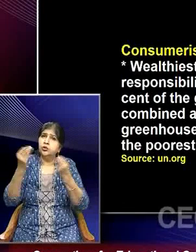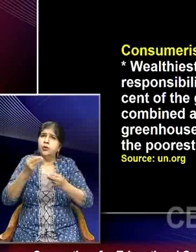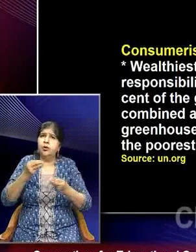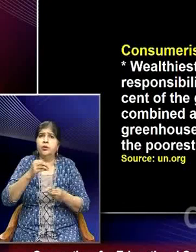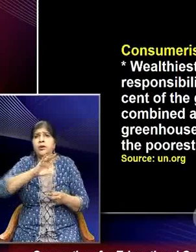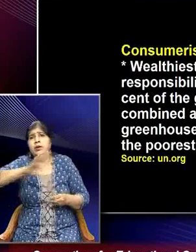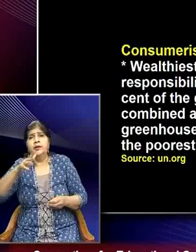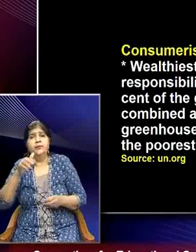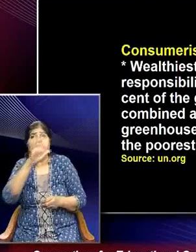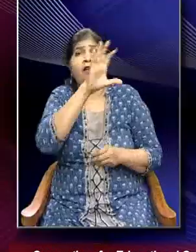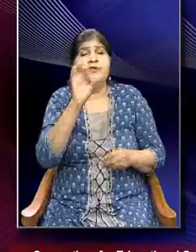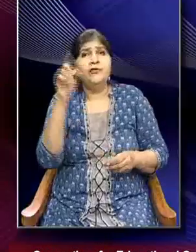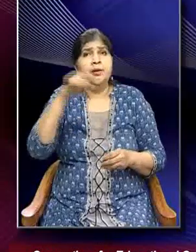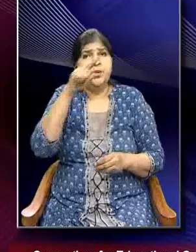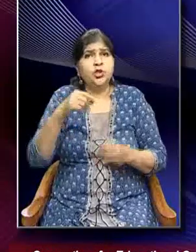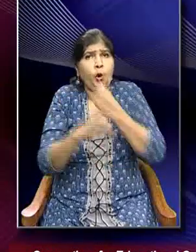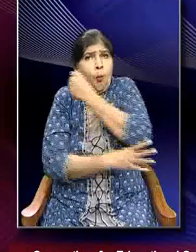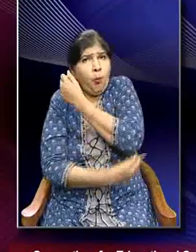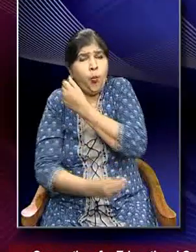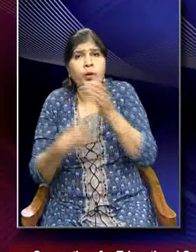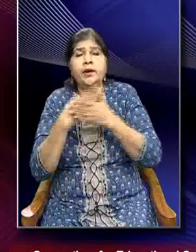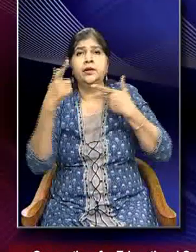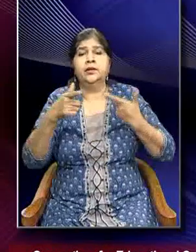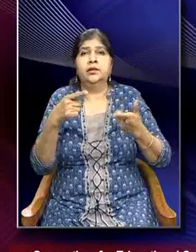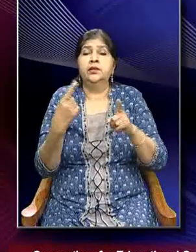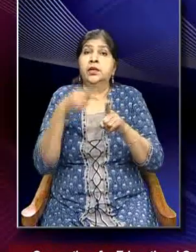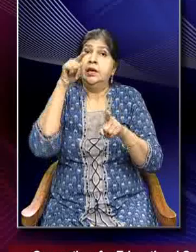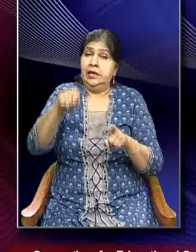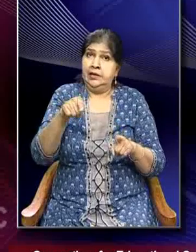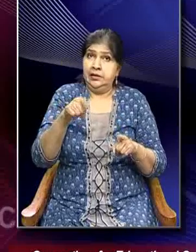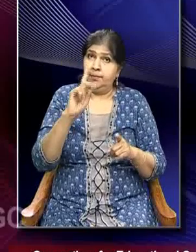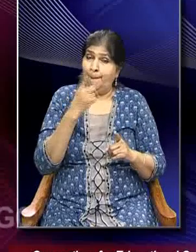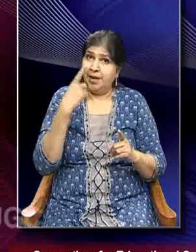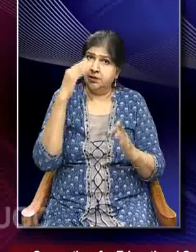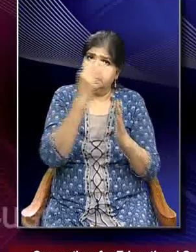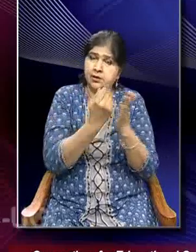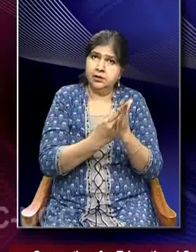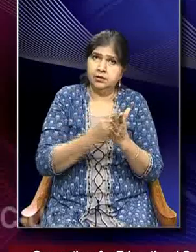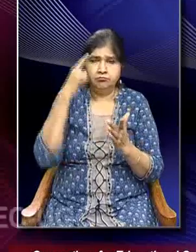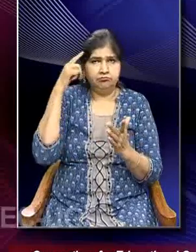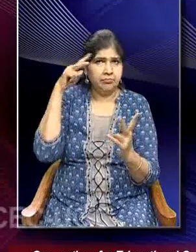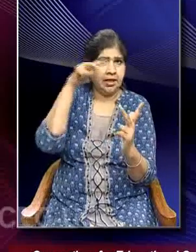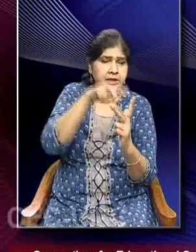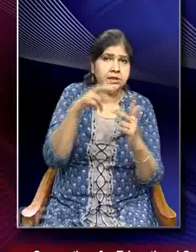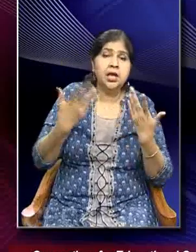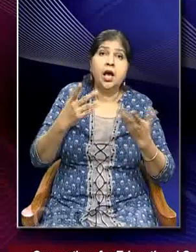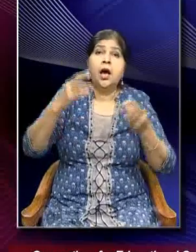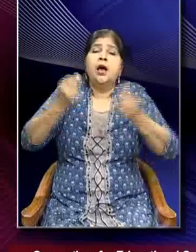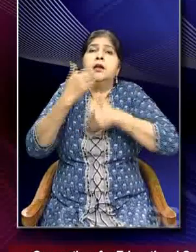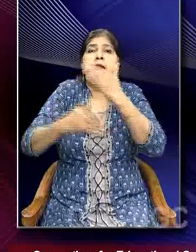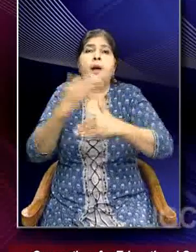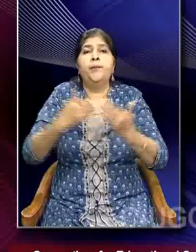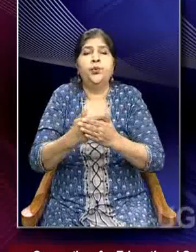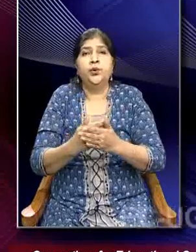percent. So, therefore, it is essential to take into account at how rapid